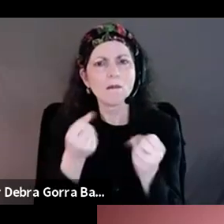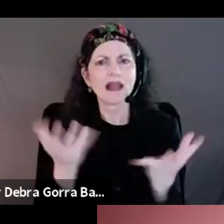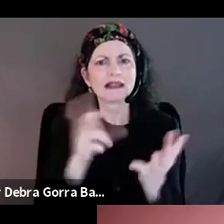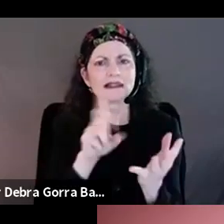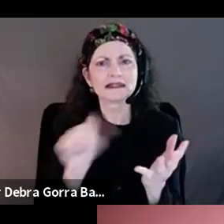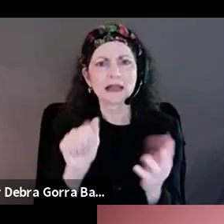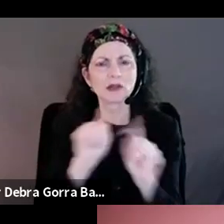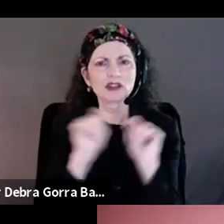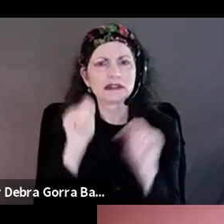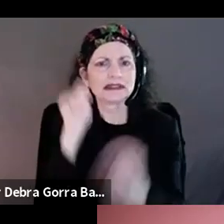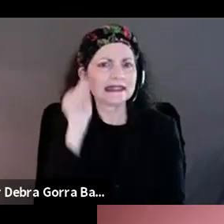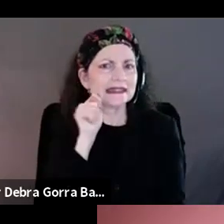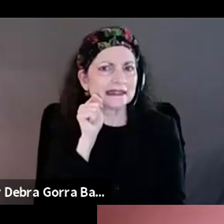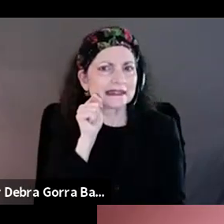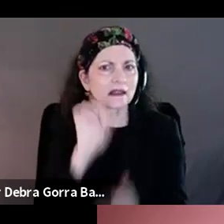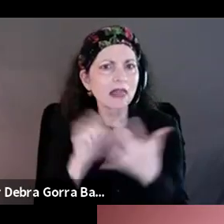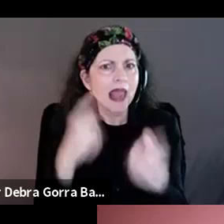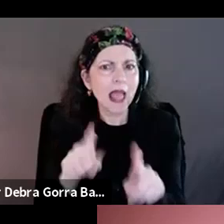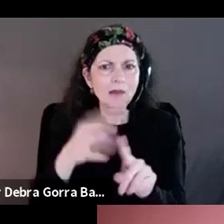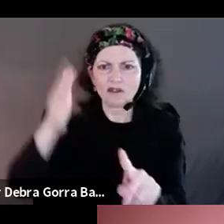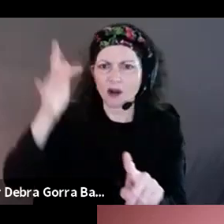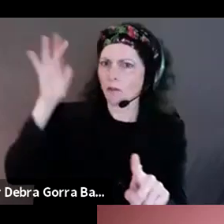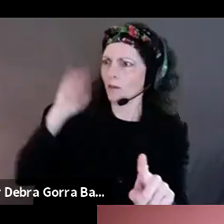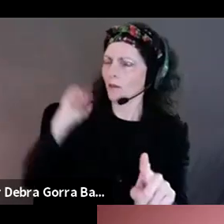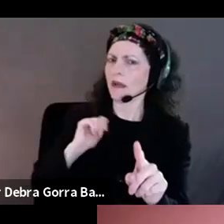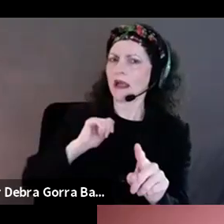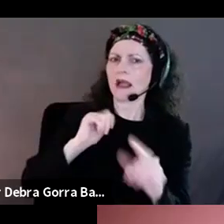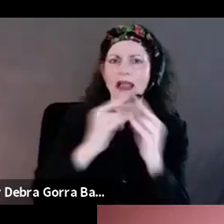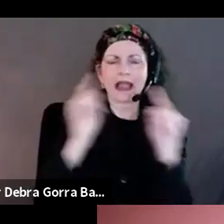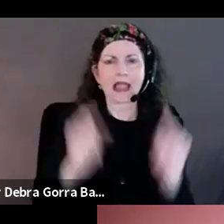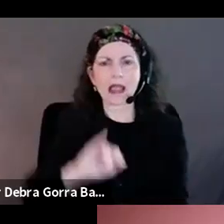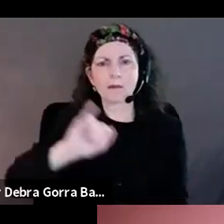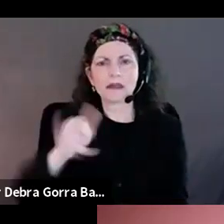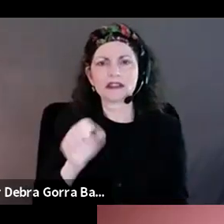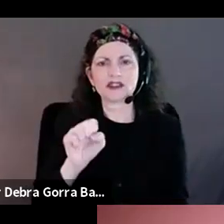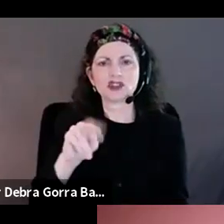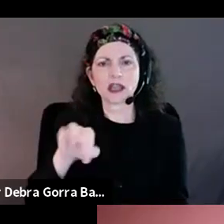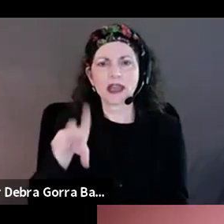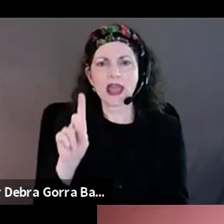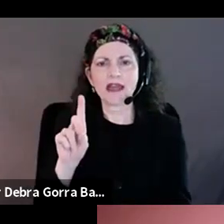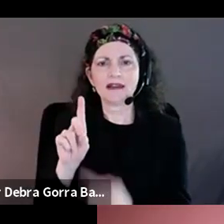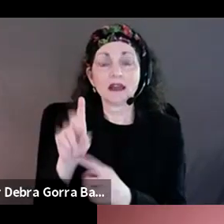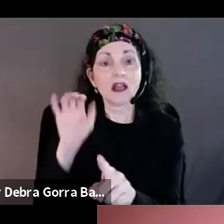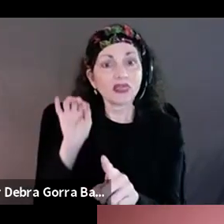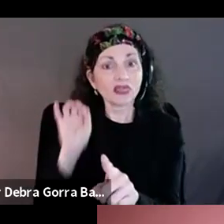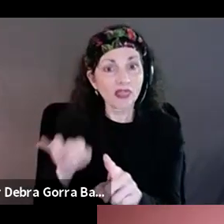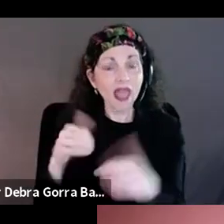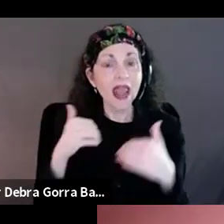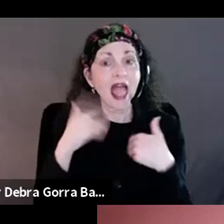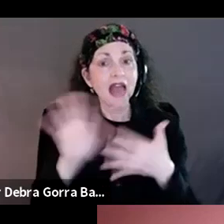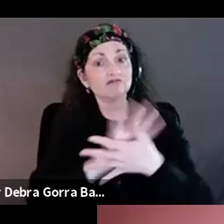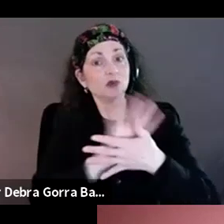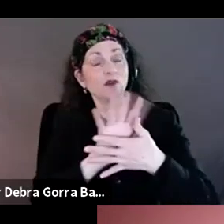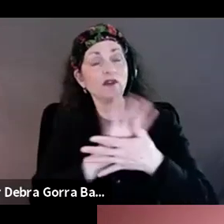thrived out of the revolutionary Camp Gen Ed. Crip Camp had its premiere at Sundance 2020 on